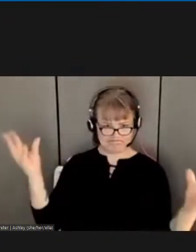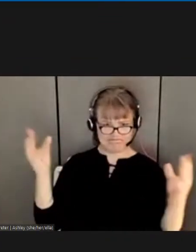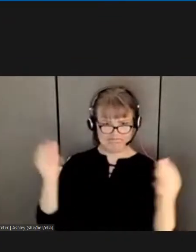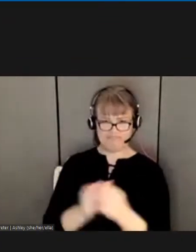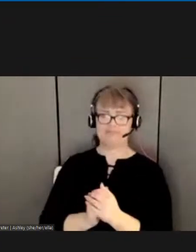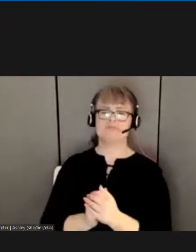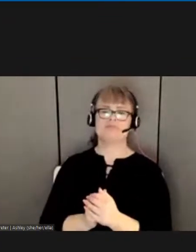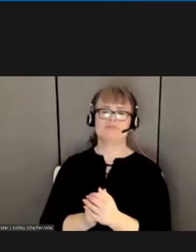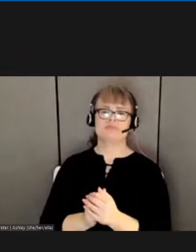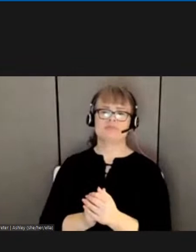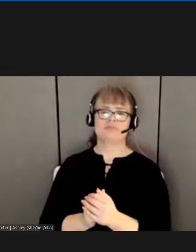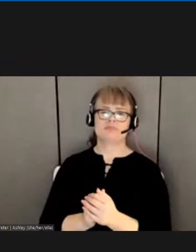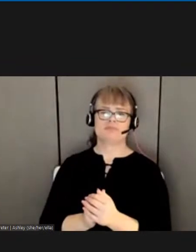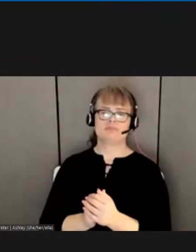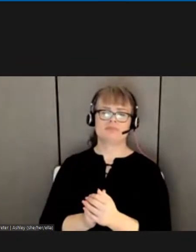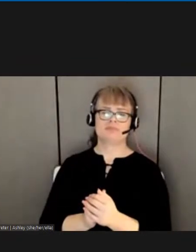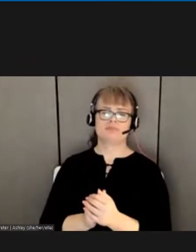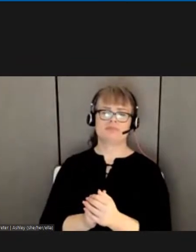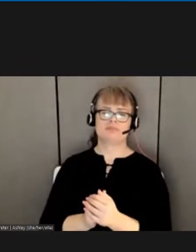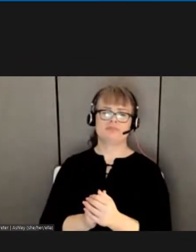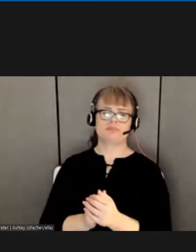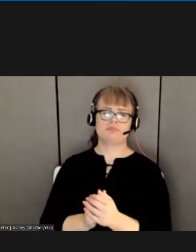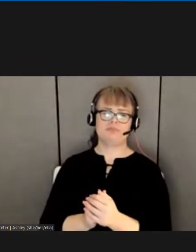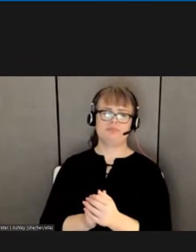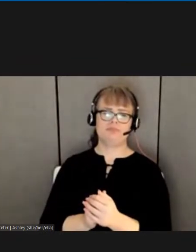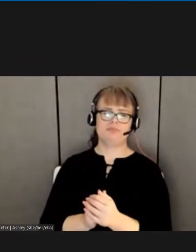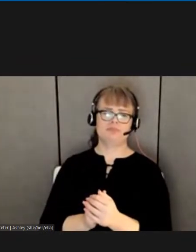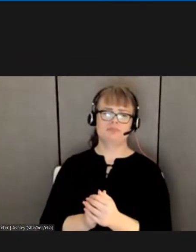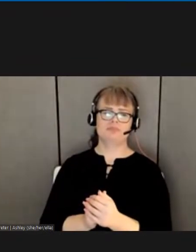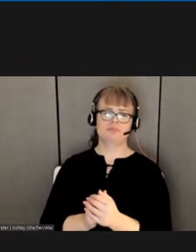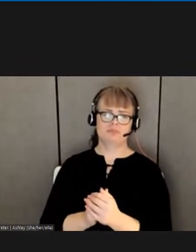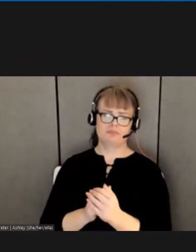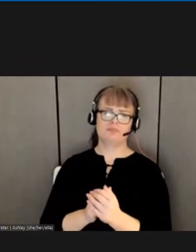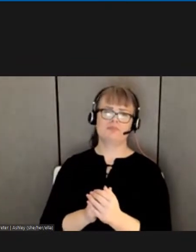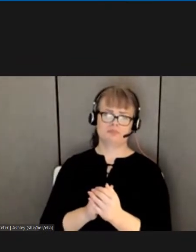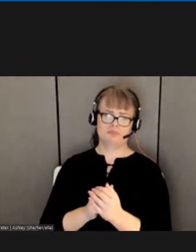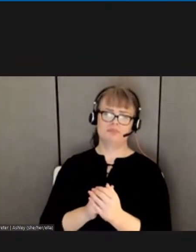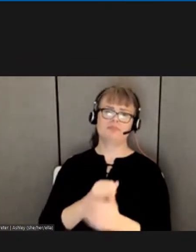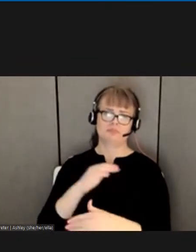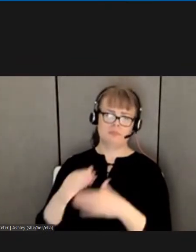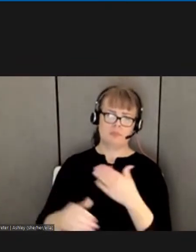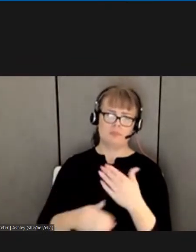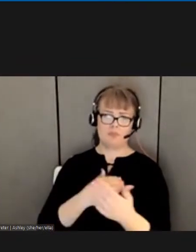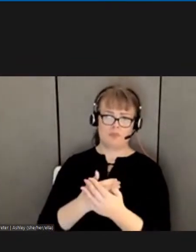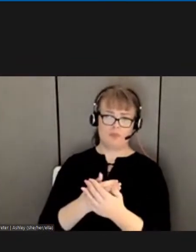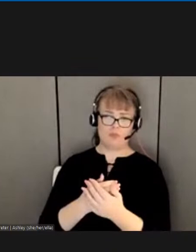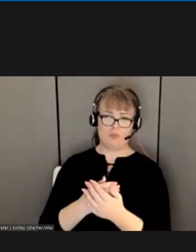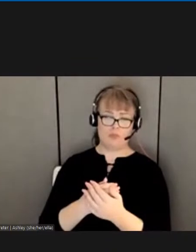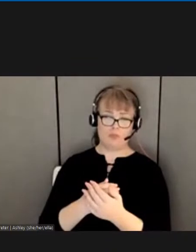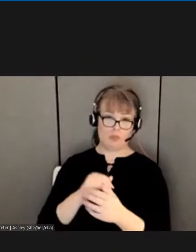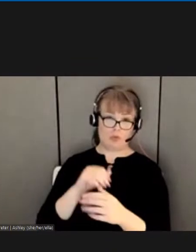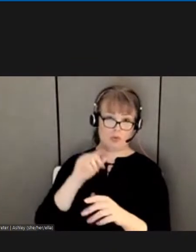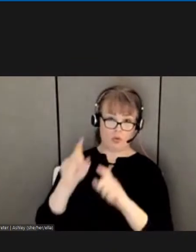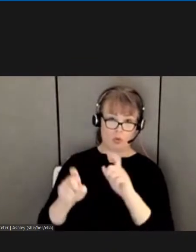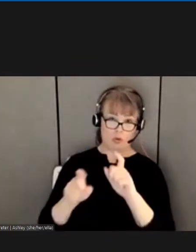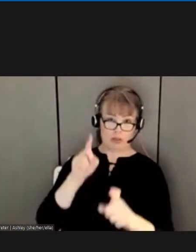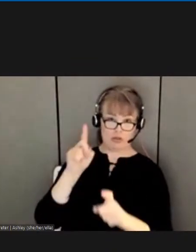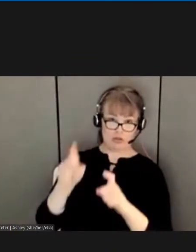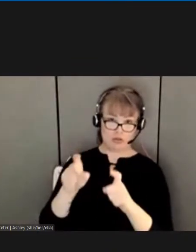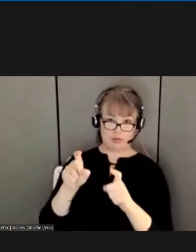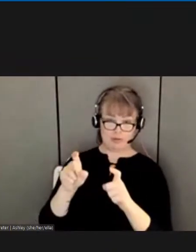asked, that has not been addressed in a possible proposal.